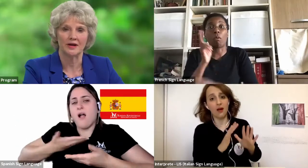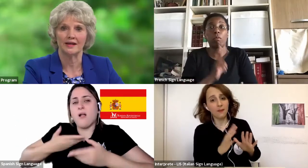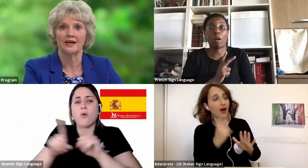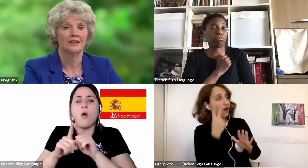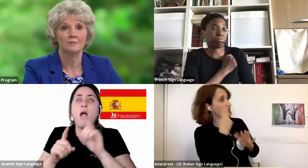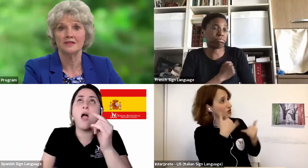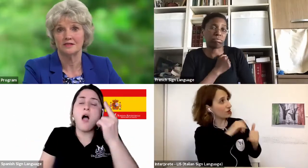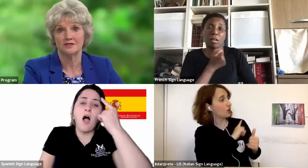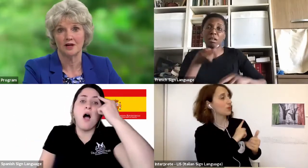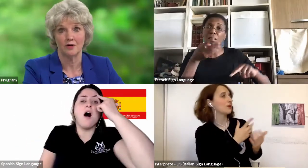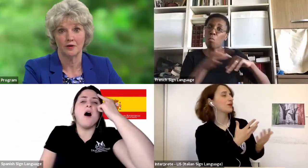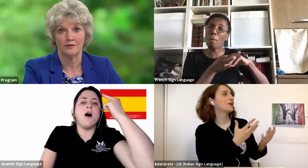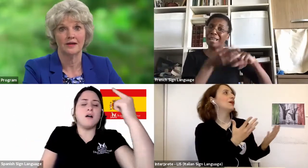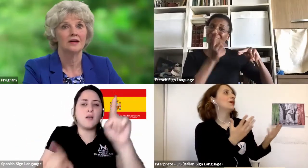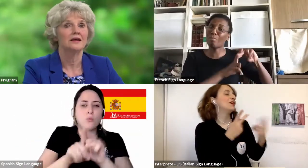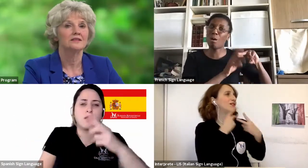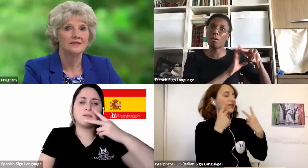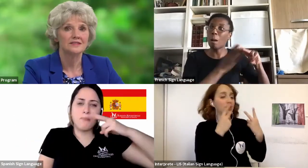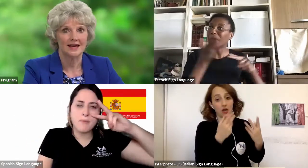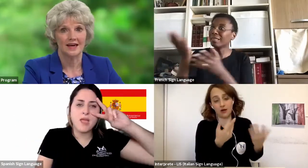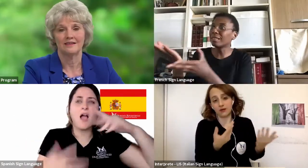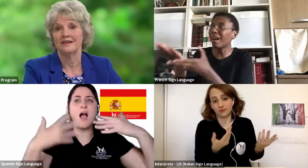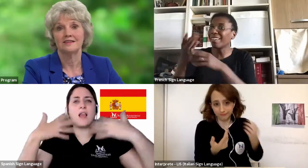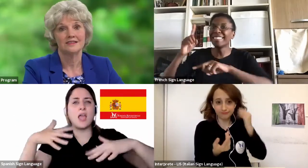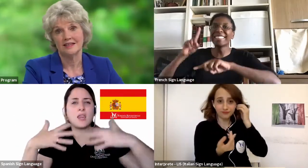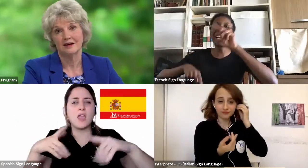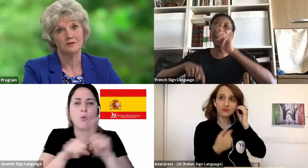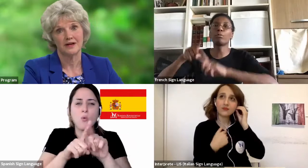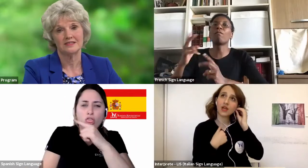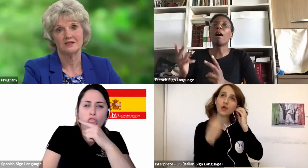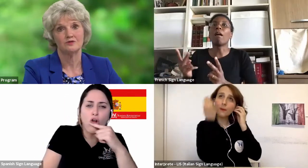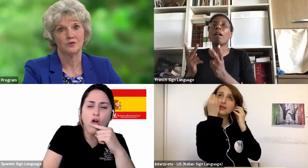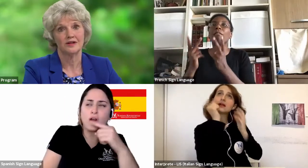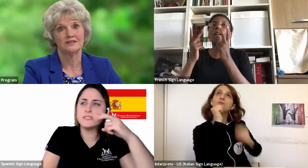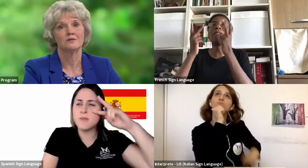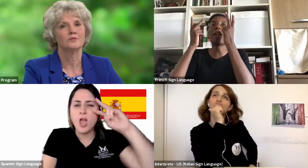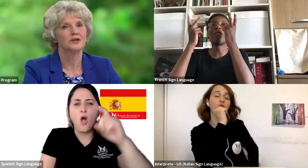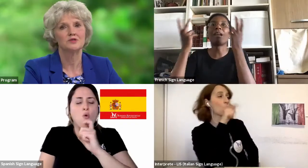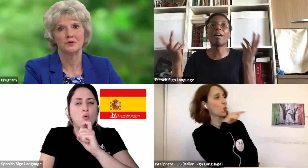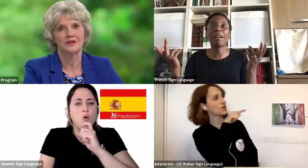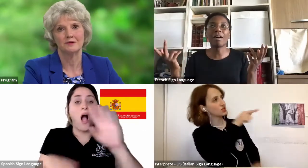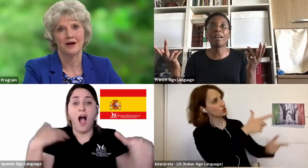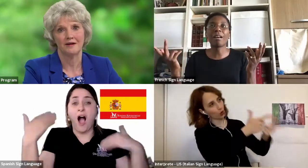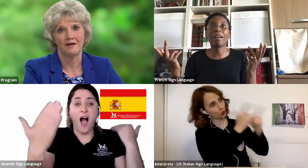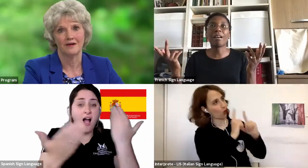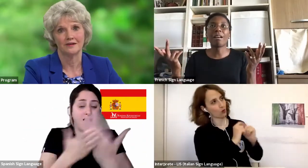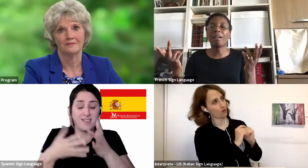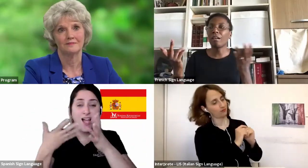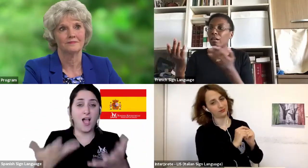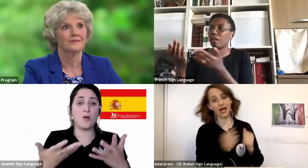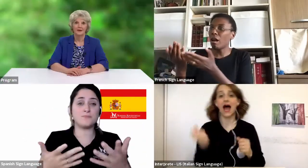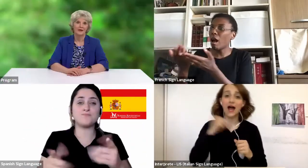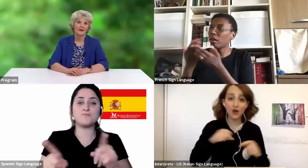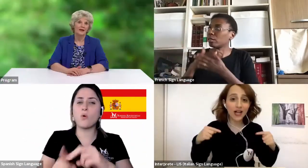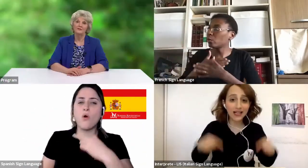joy in the midst of sorrow. To this day, the sound of my son's voice brings joy to my heart.